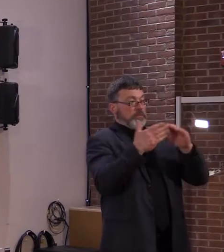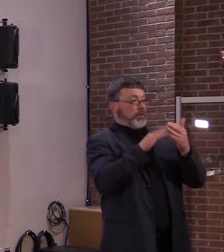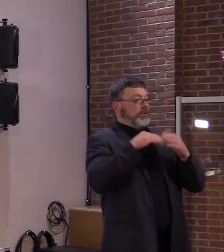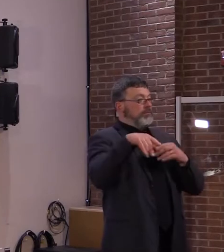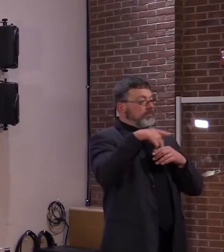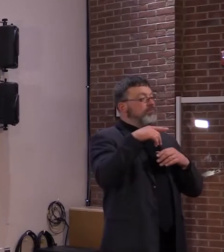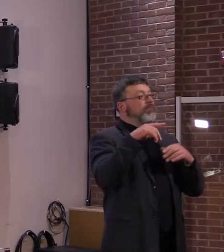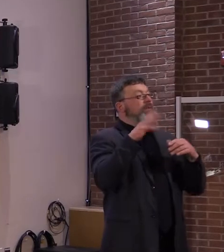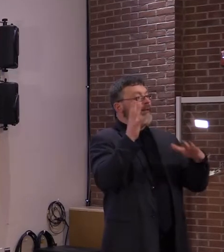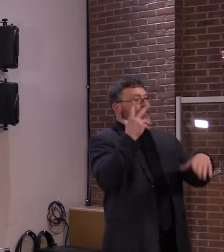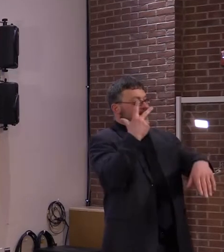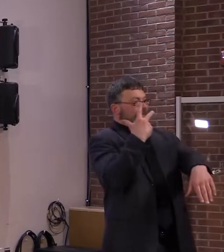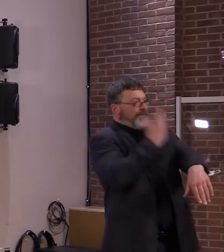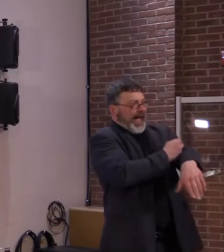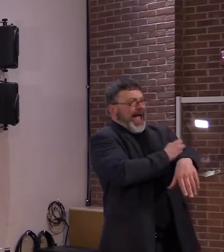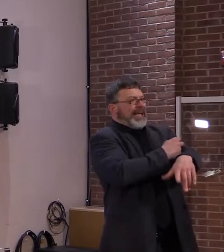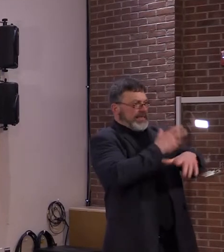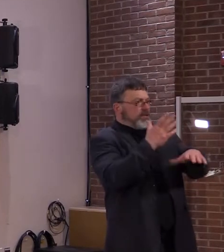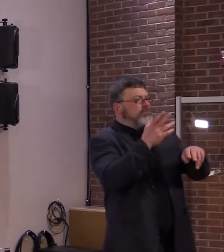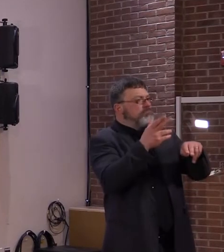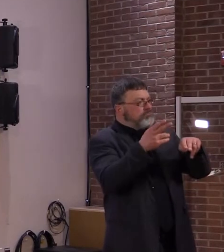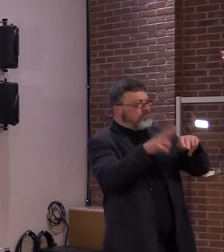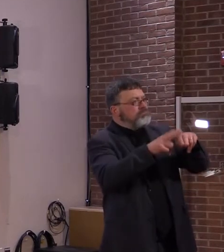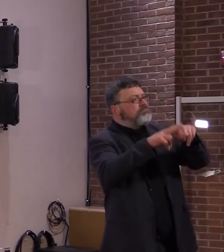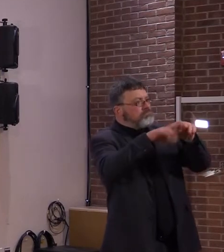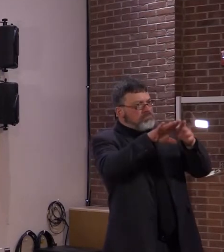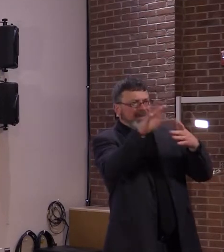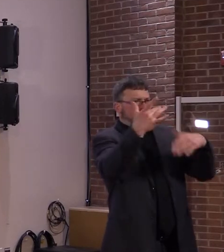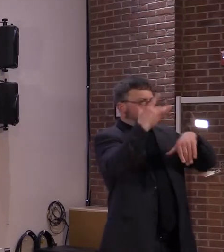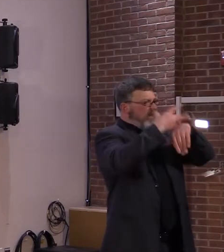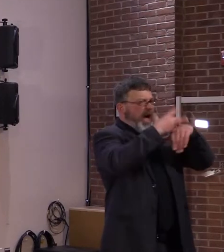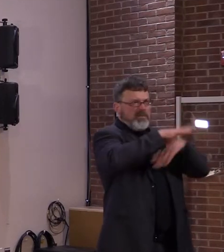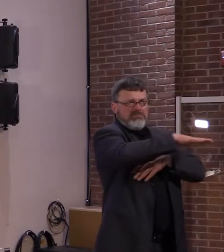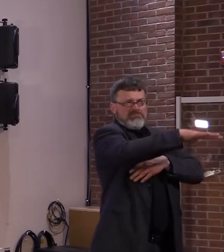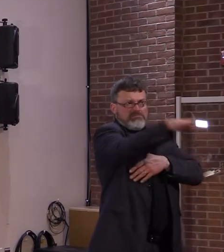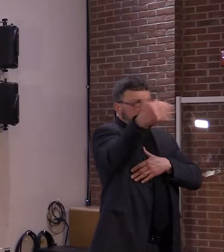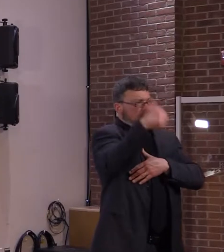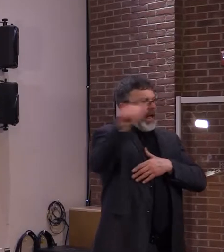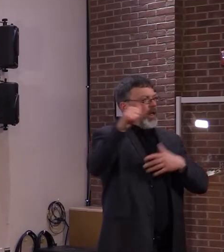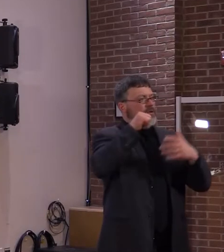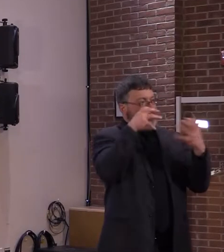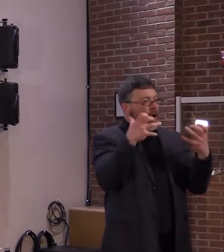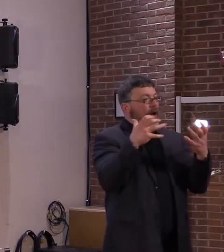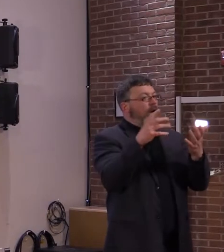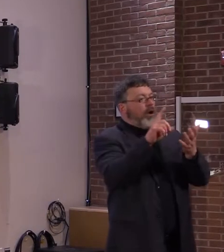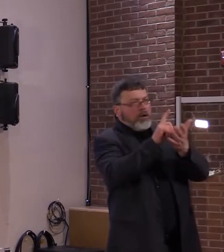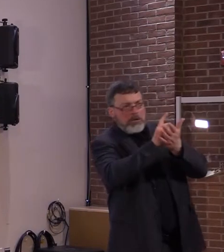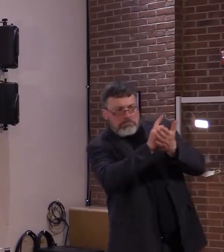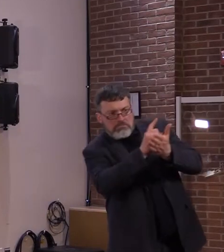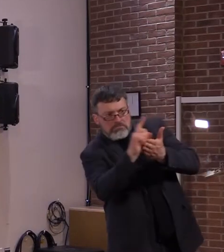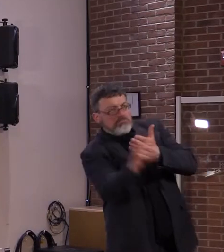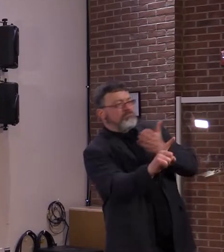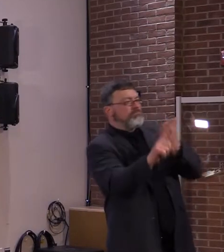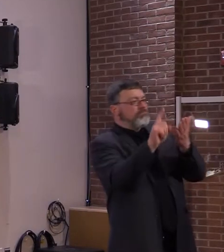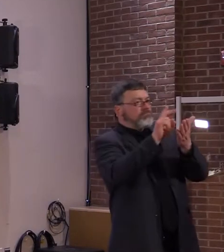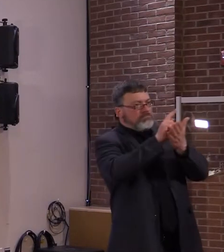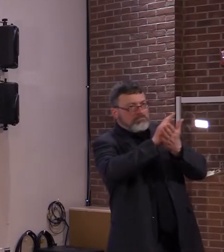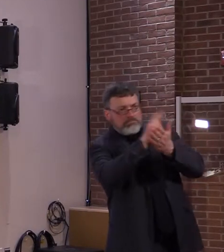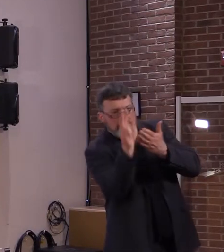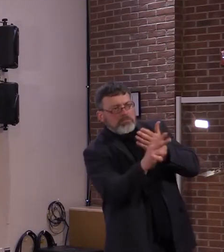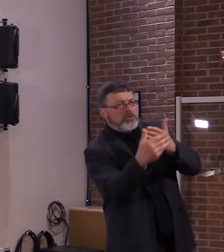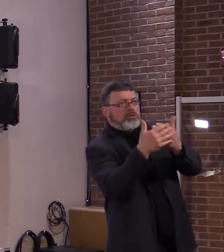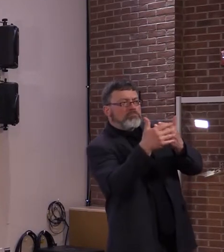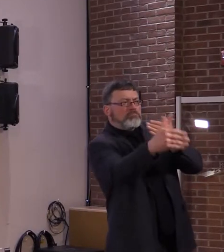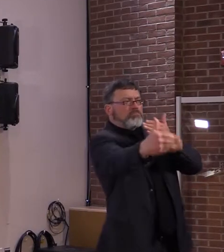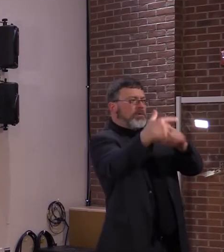future, but as we move past the next couple of weeks, I think you're going to see more events like what are happening